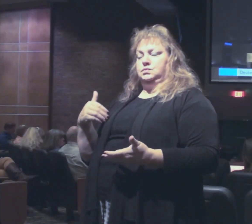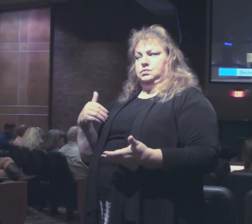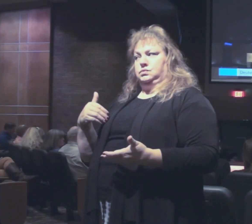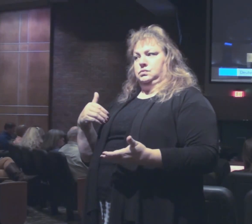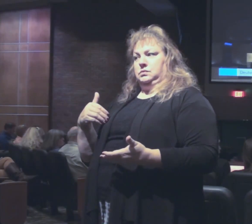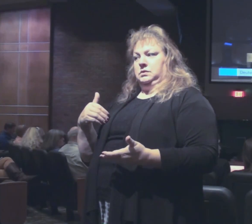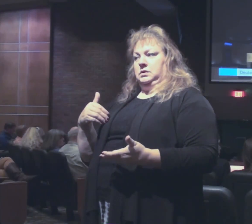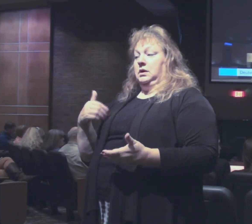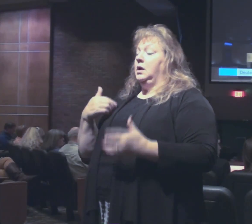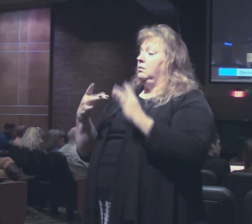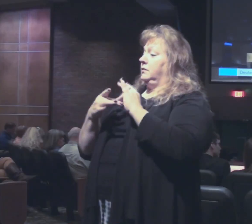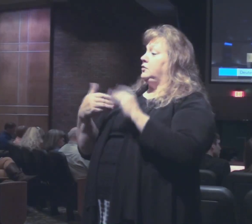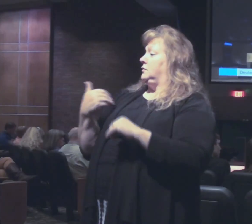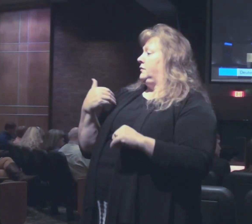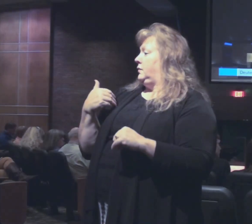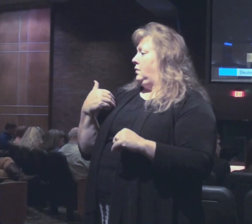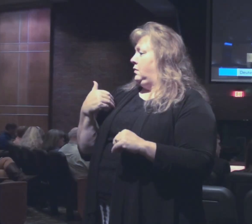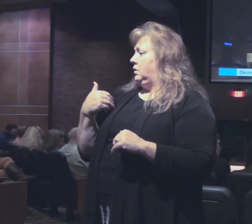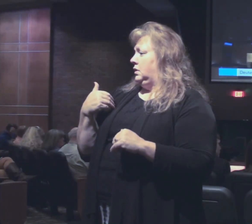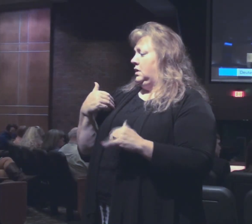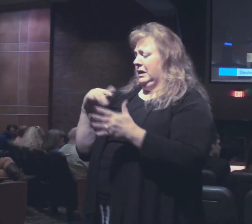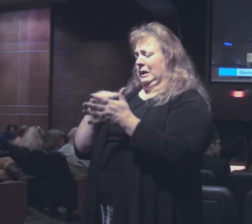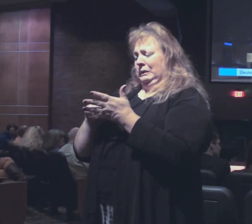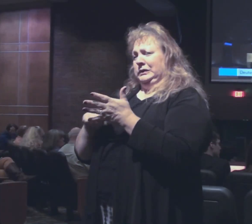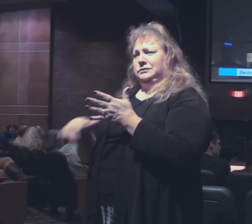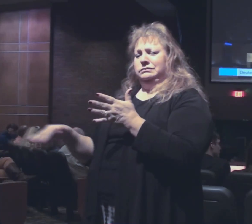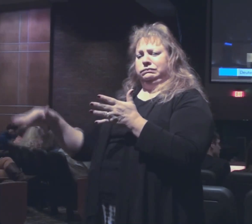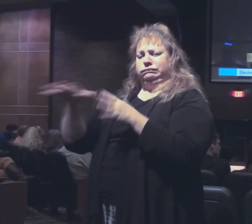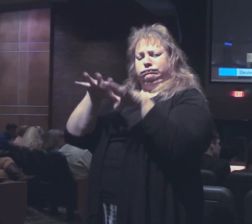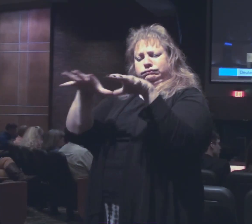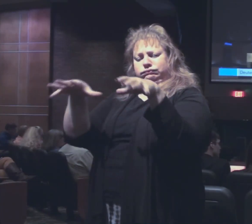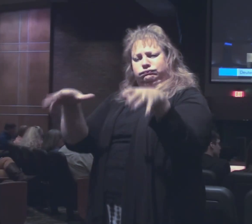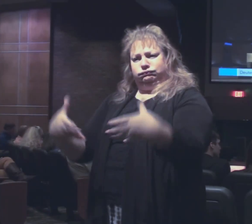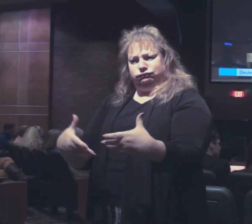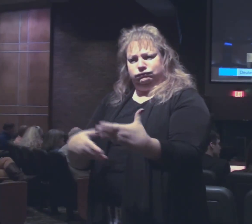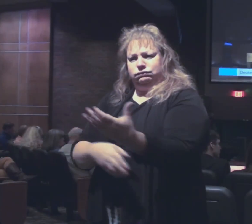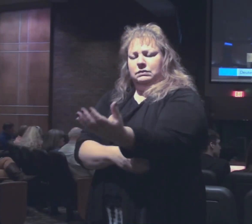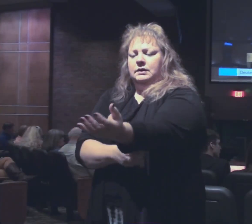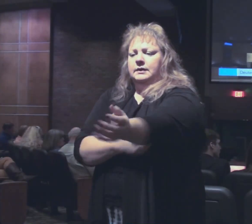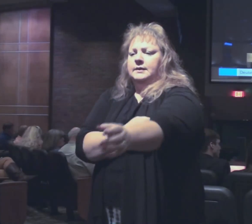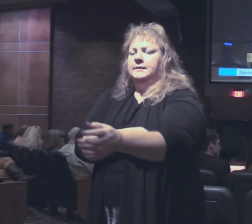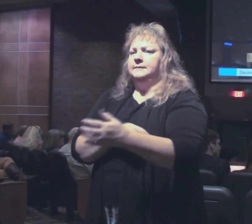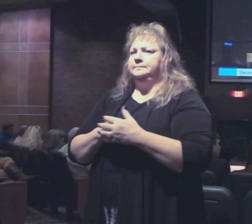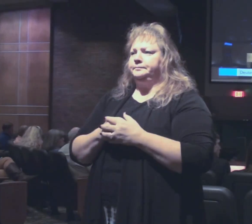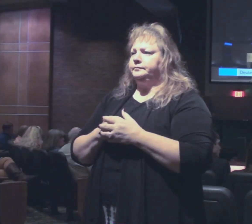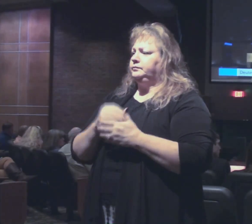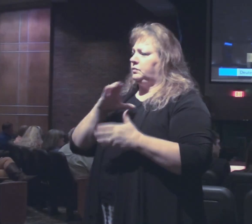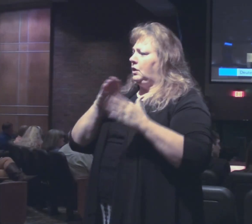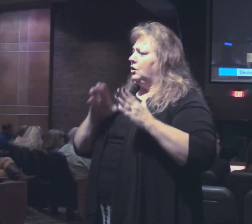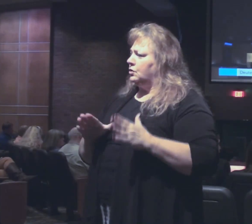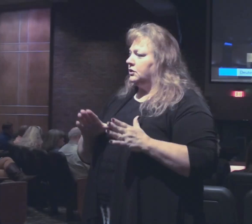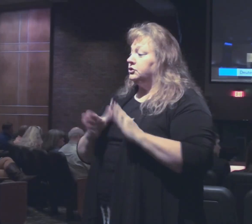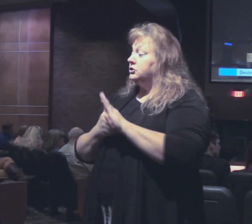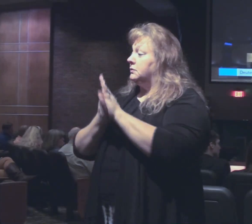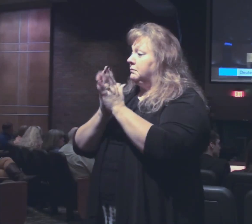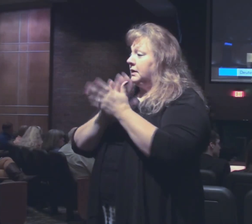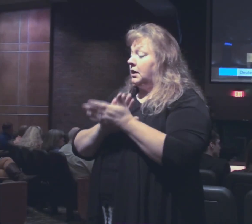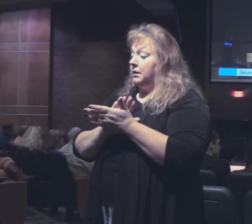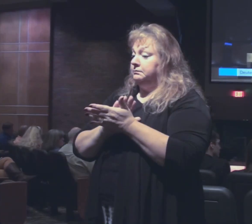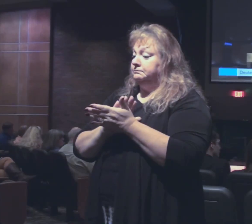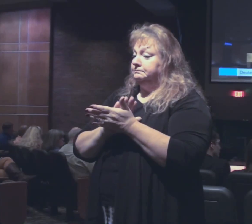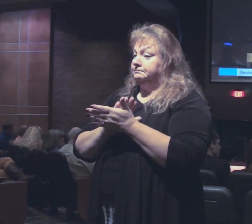shared with you. Studies have been done around the world and it seems as Christians flourish,